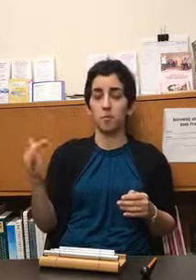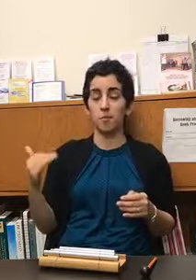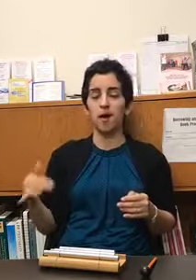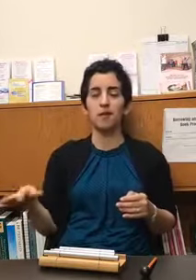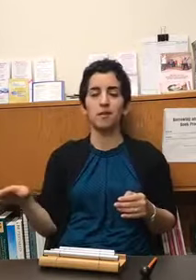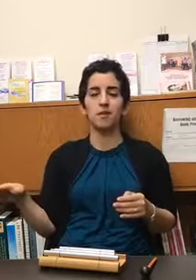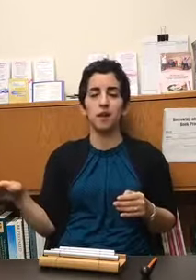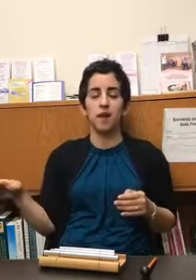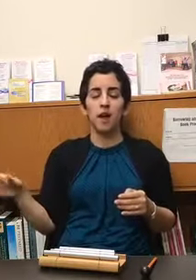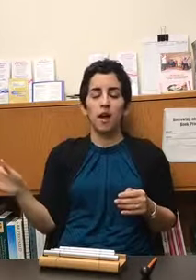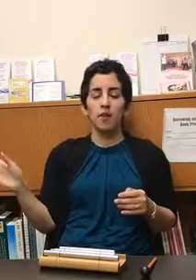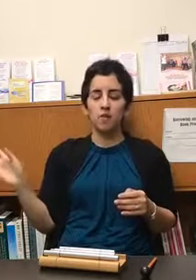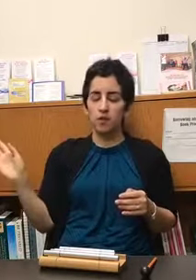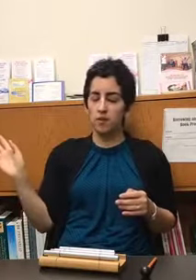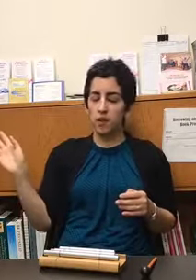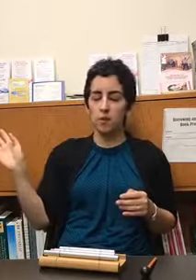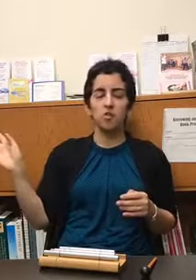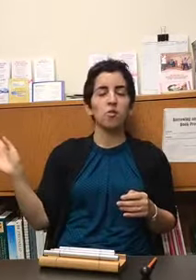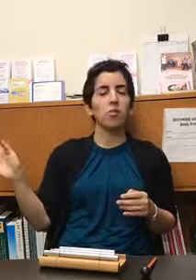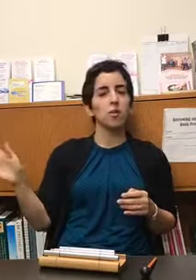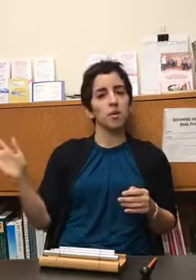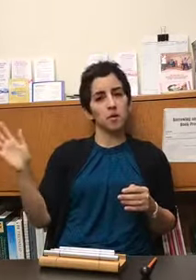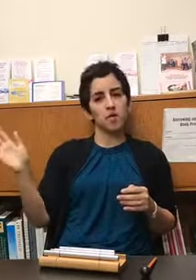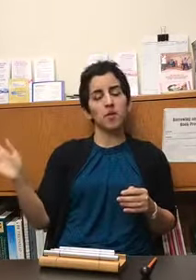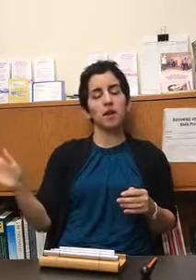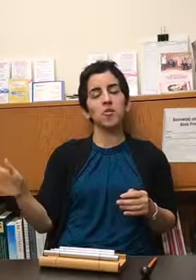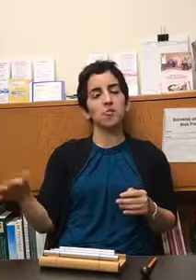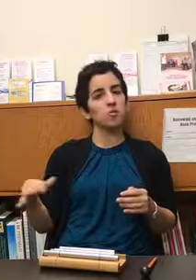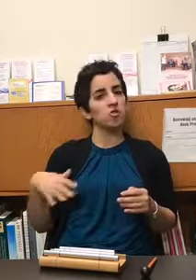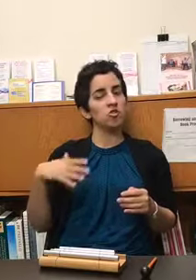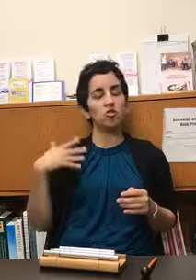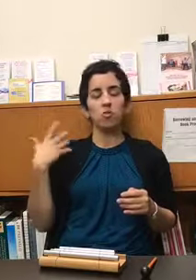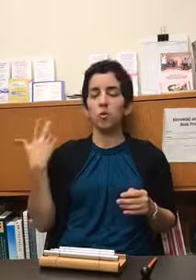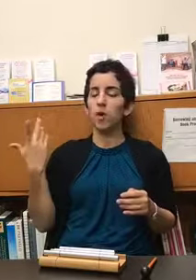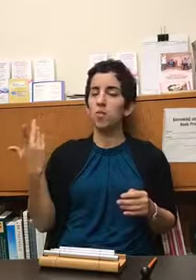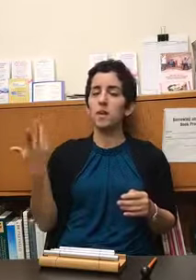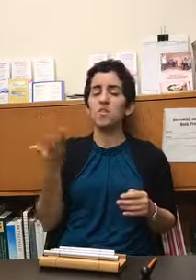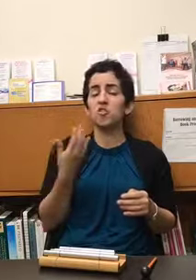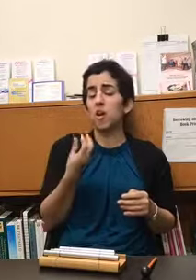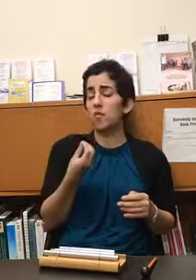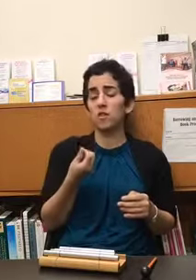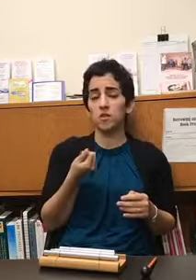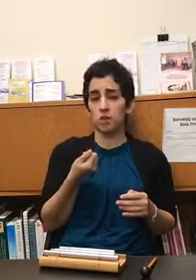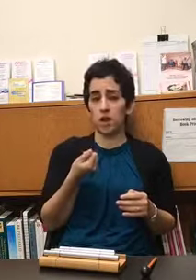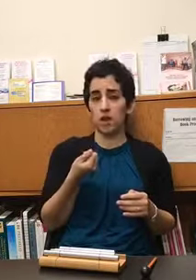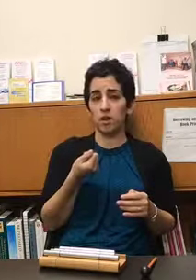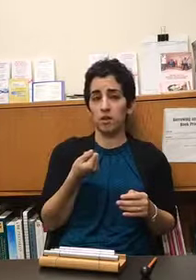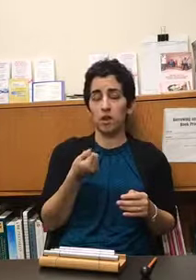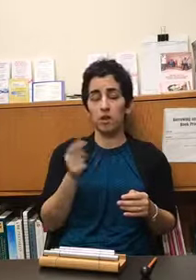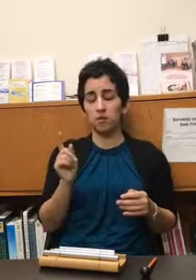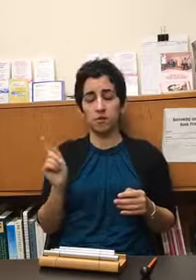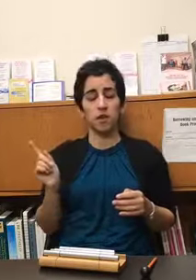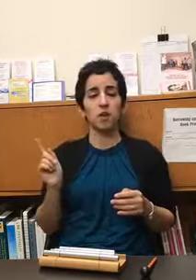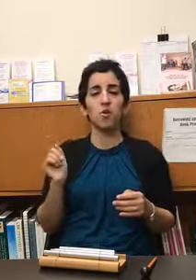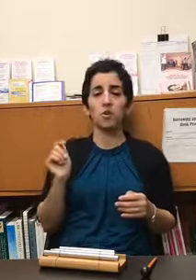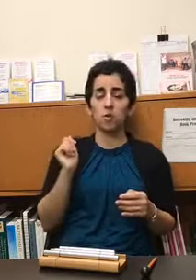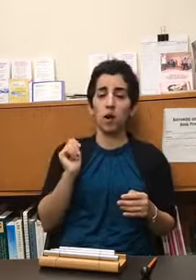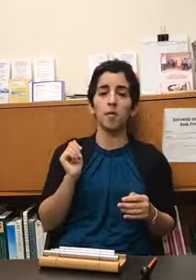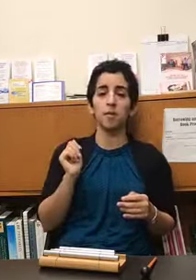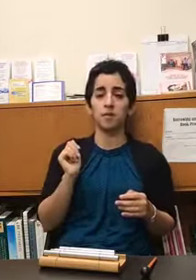your mind and so let's i'm going to do three i'm going to invite you to to do it with me as soft as you'd like and side note if you hum on the